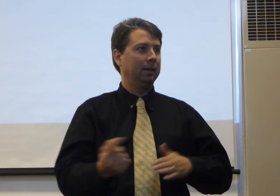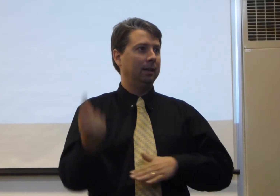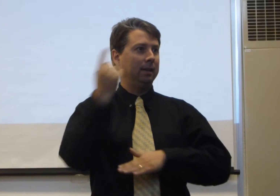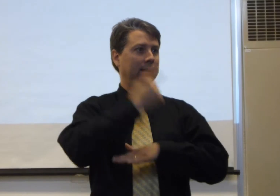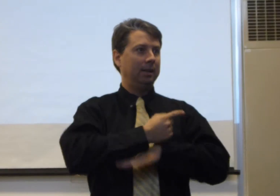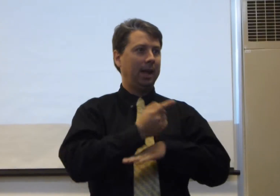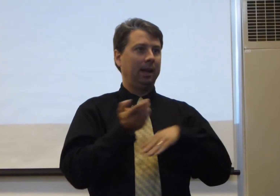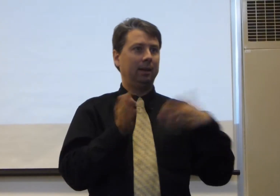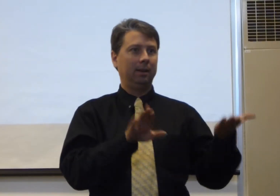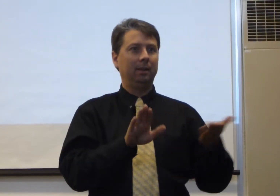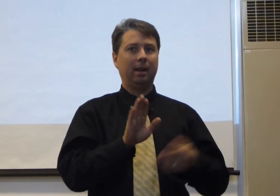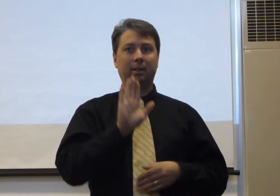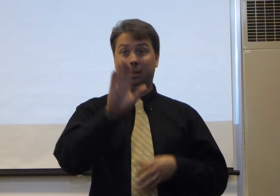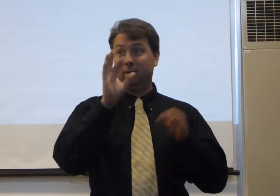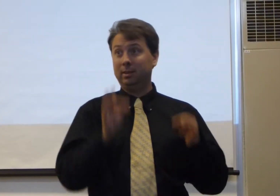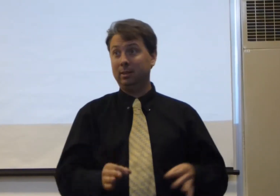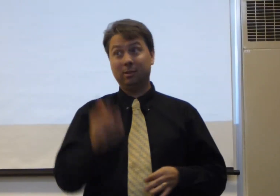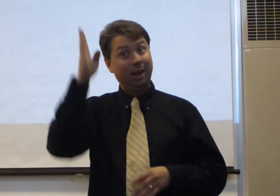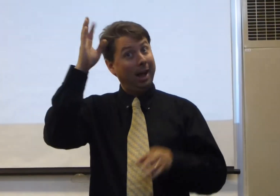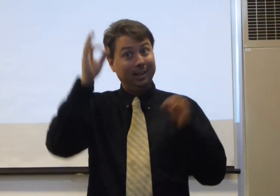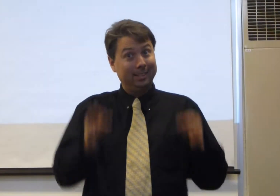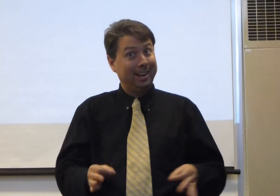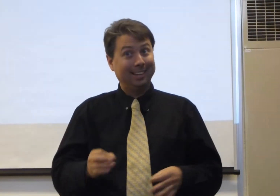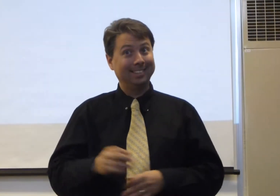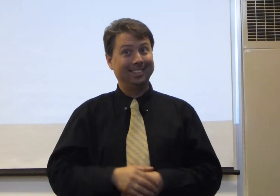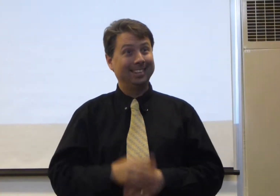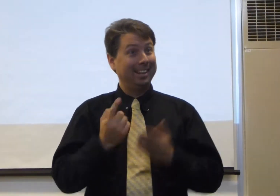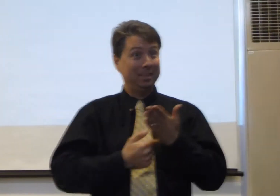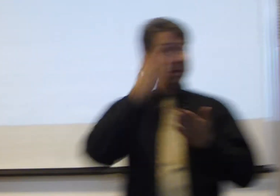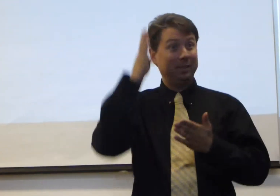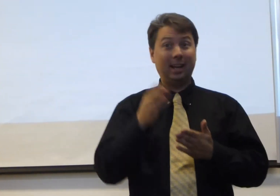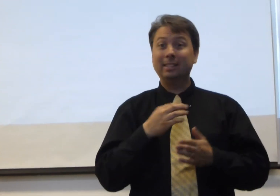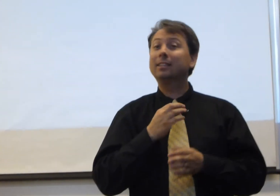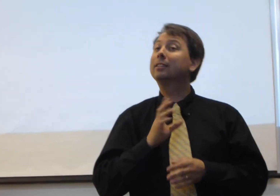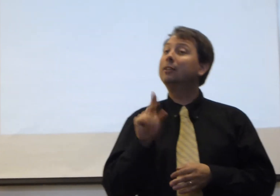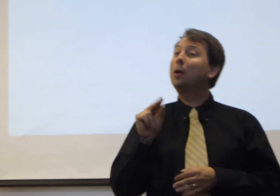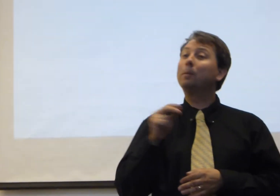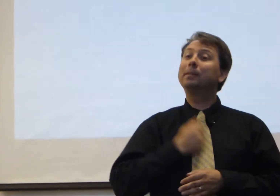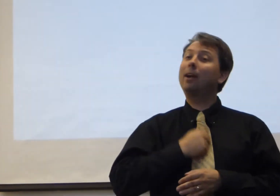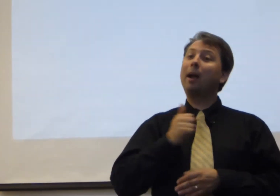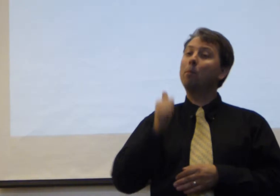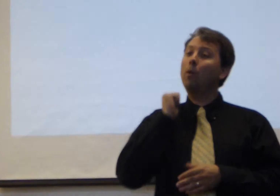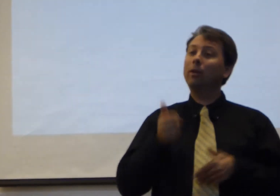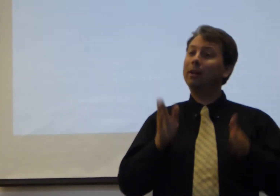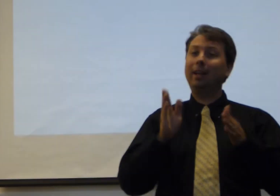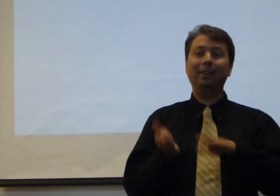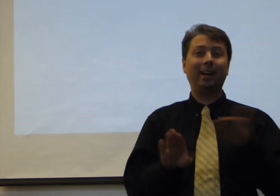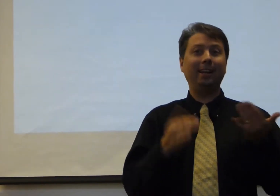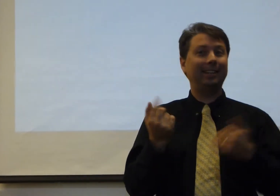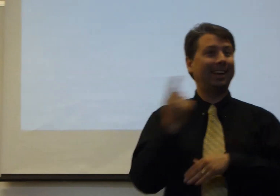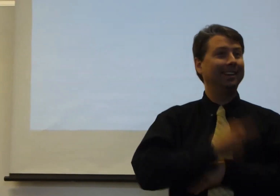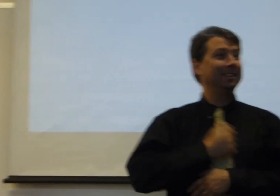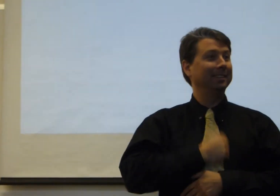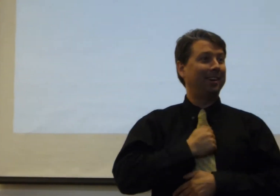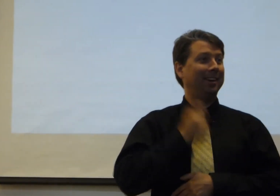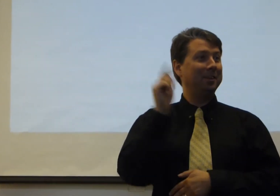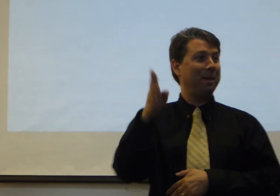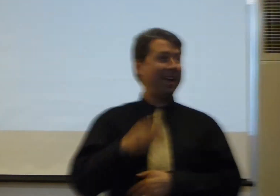the day with a death. It was just gone inside. And sometimes God says, no, son, I'm not going to let you die today. Son, do that.